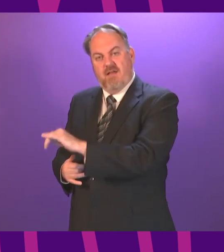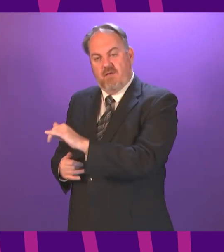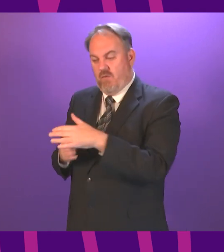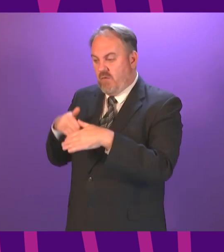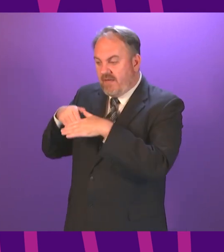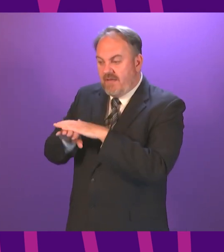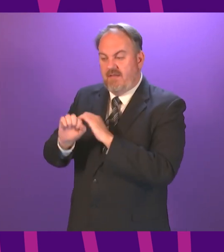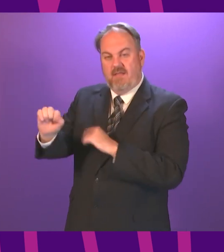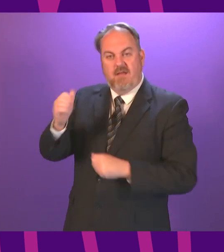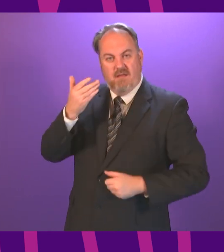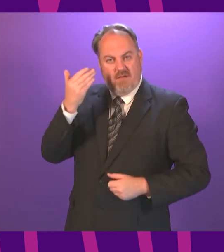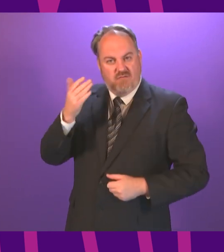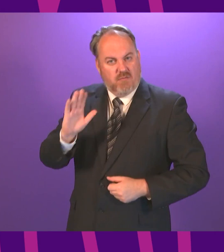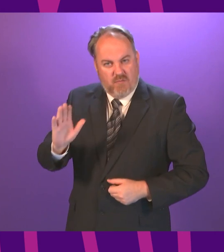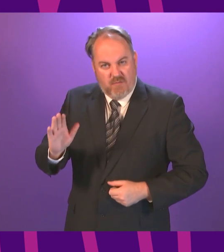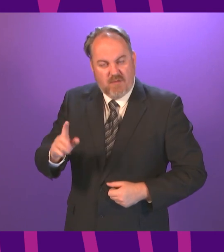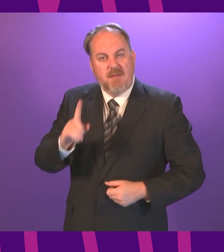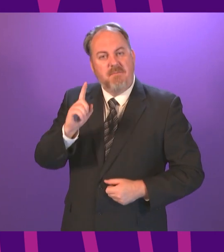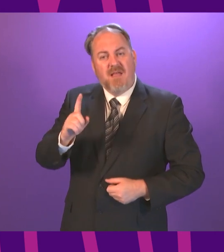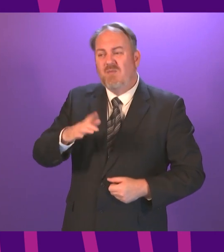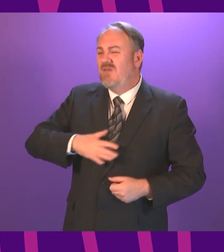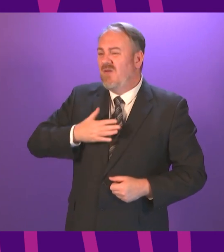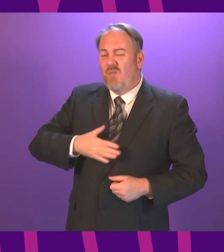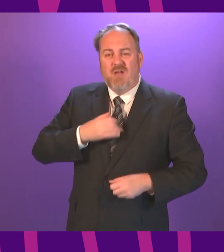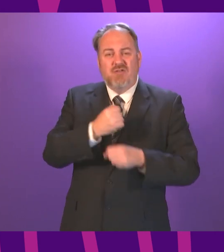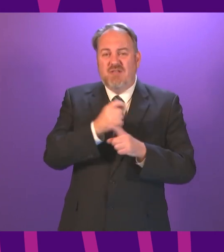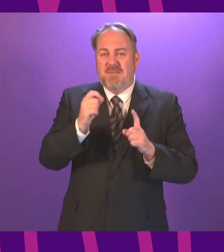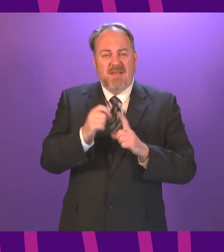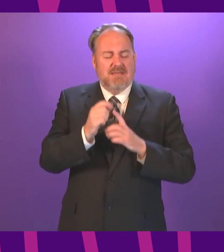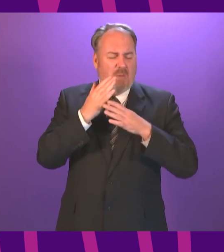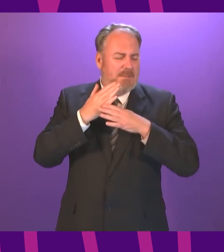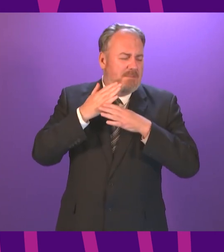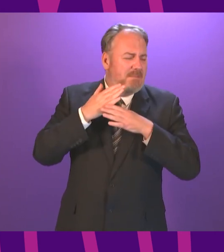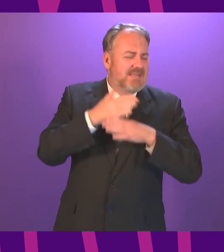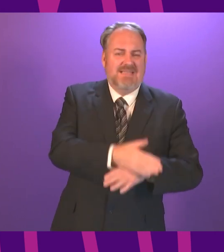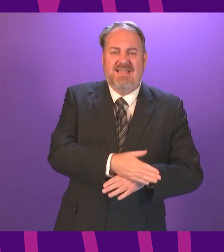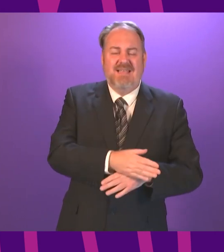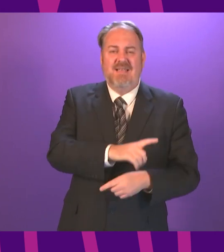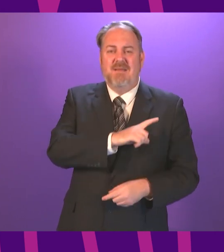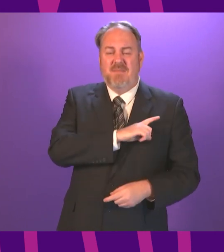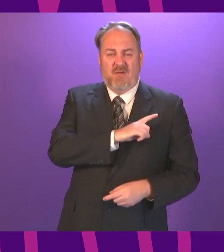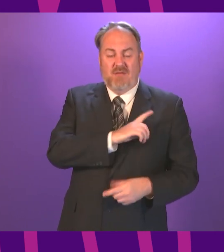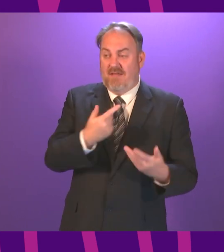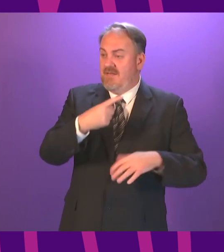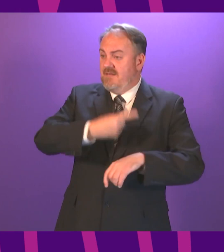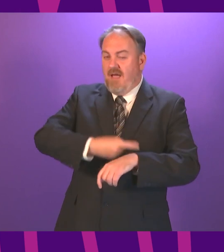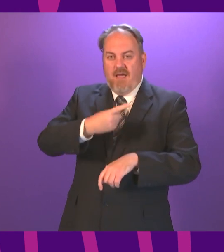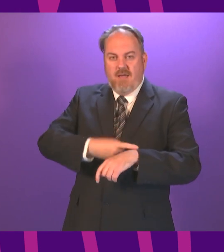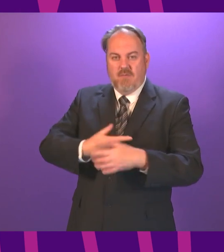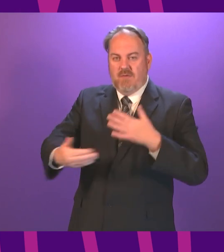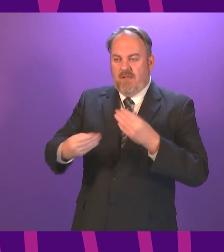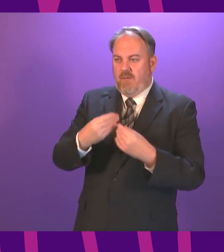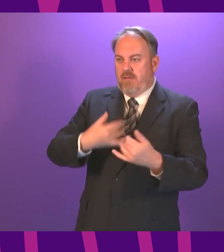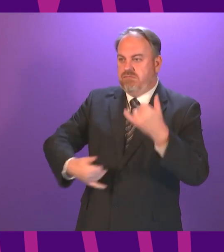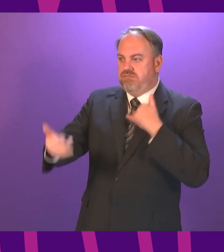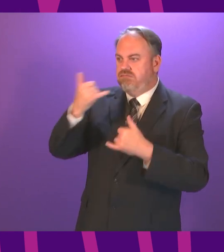airline. But this was to stop people inundating their GPs, who are already, of course, working extraordinarily hard during this pandemic. But, of